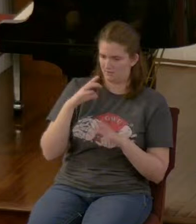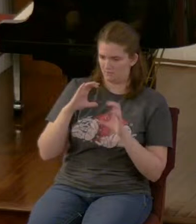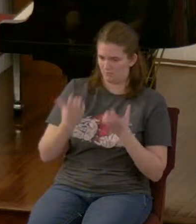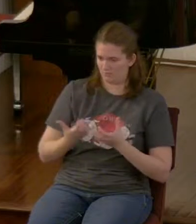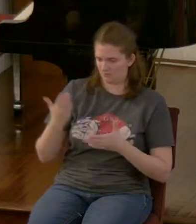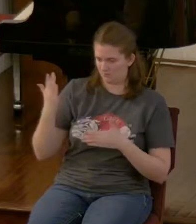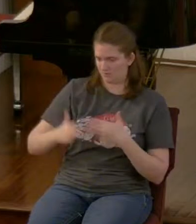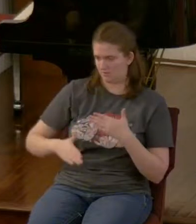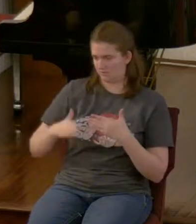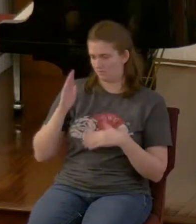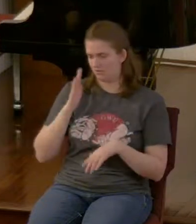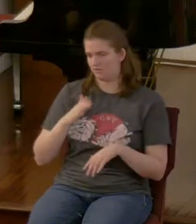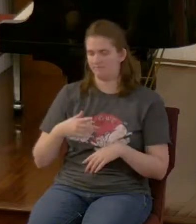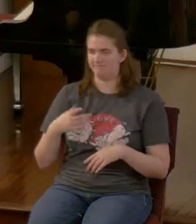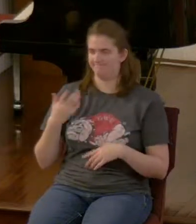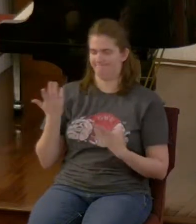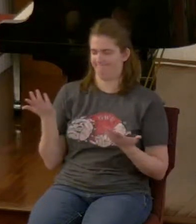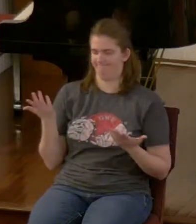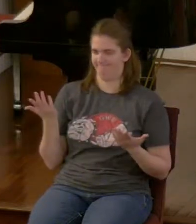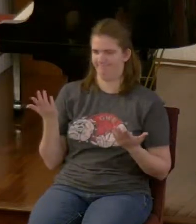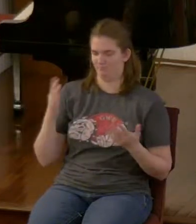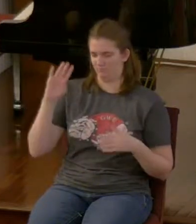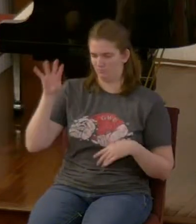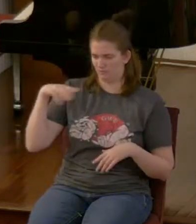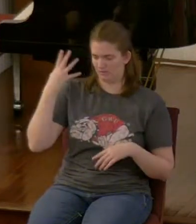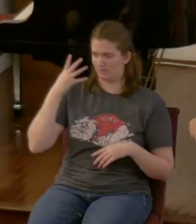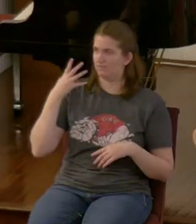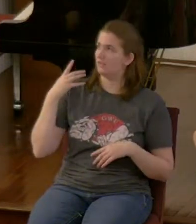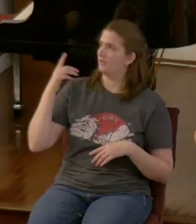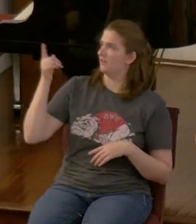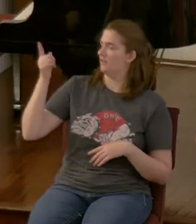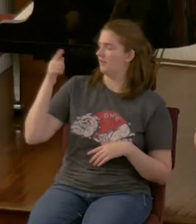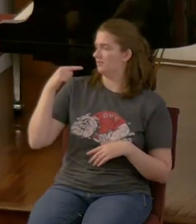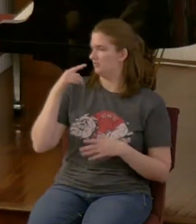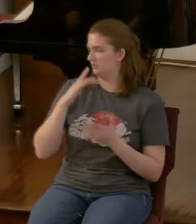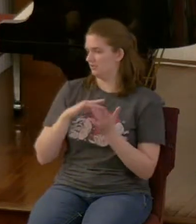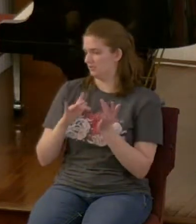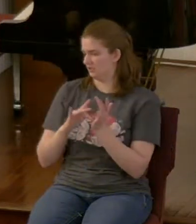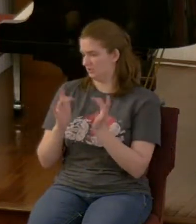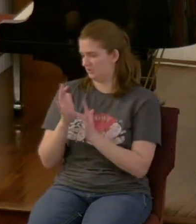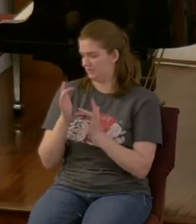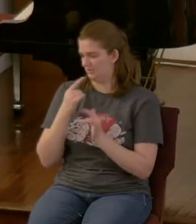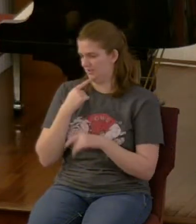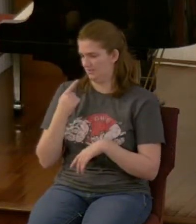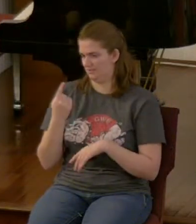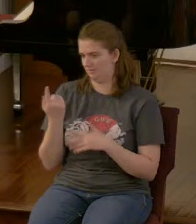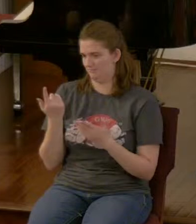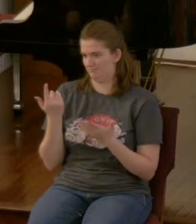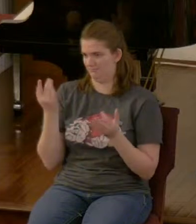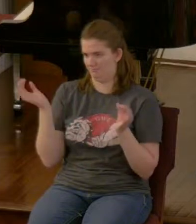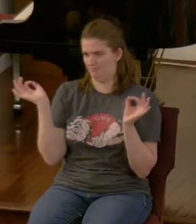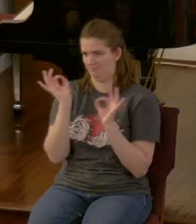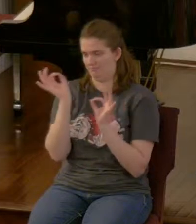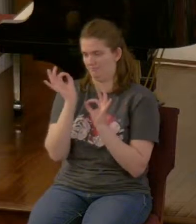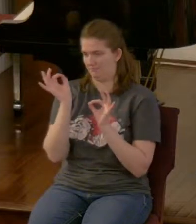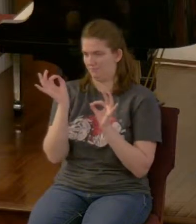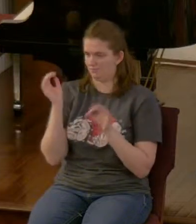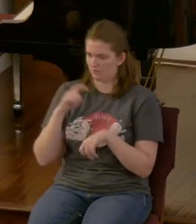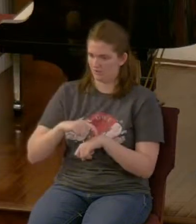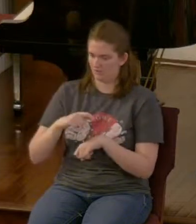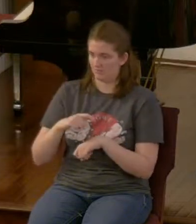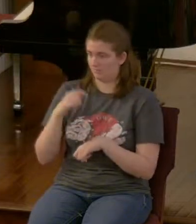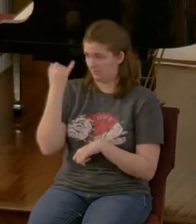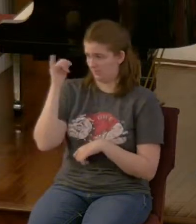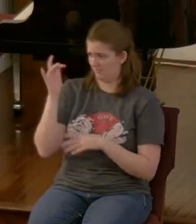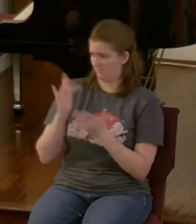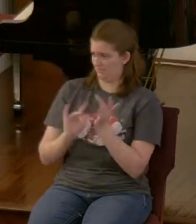I know the time and Jesus is the one that's coming back and if he doesn't know when he's coming back how in the world